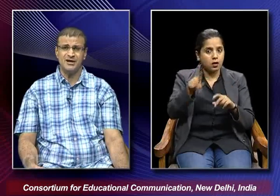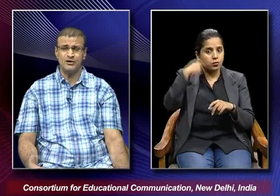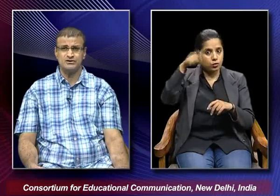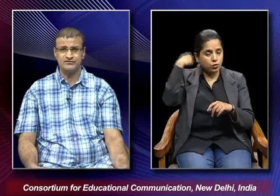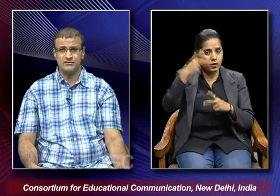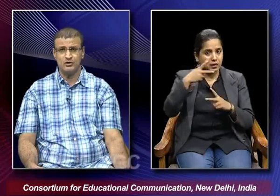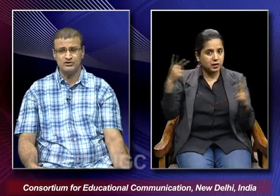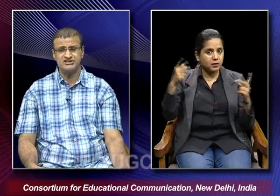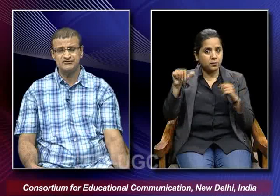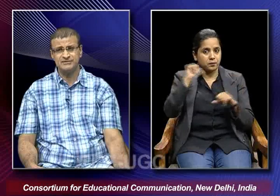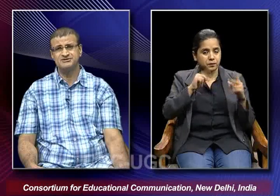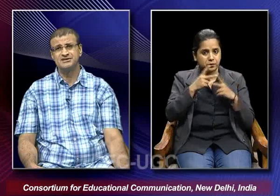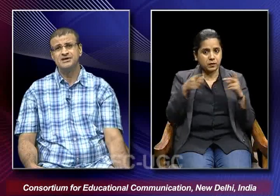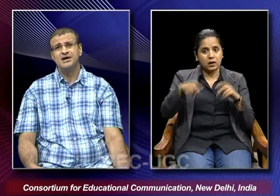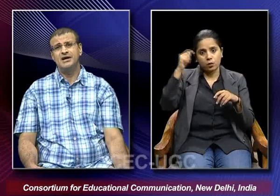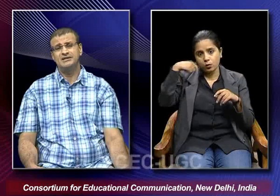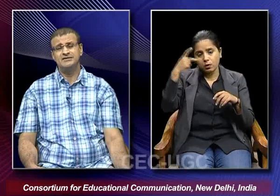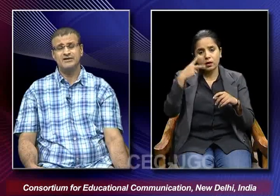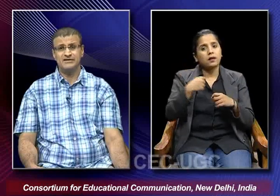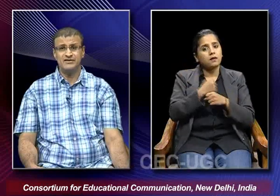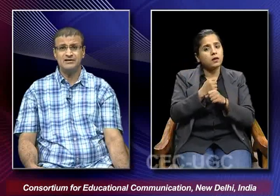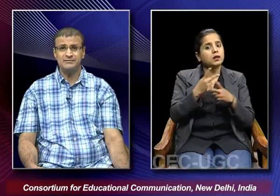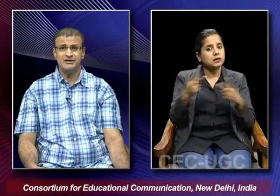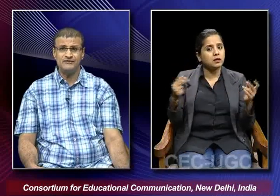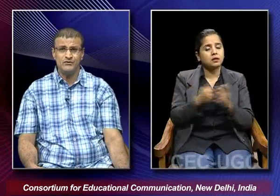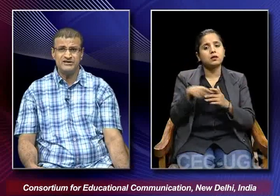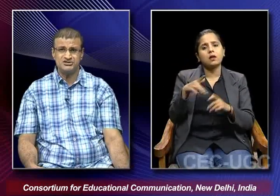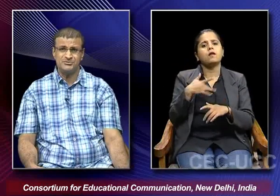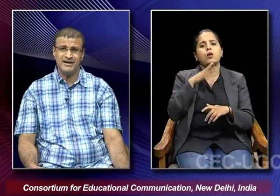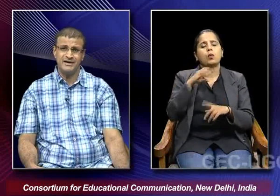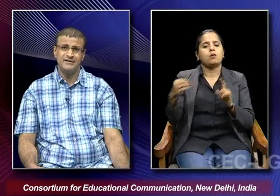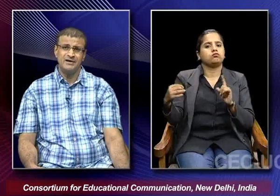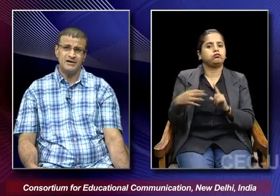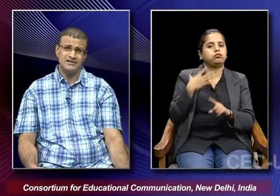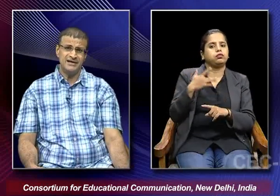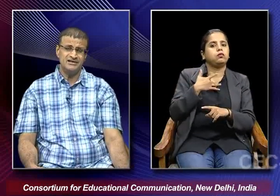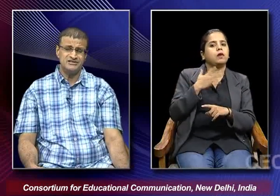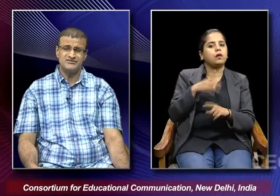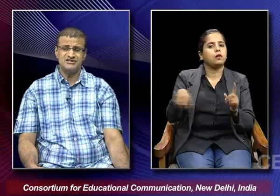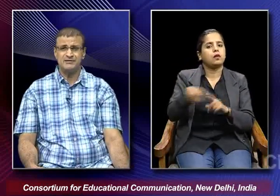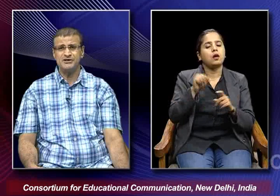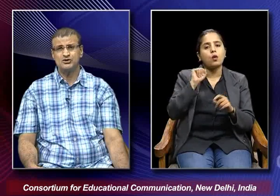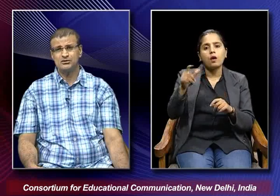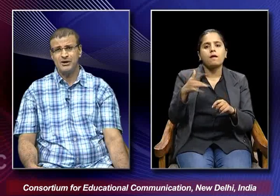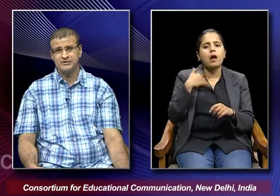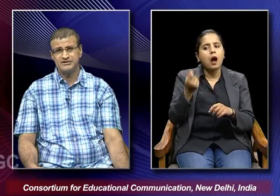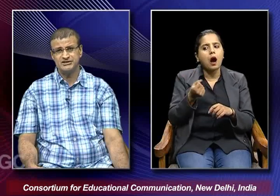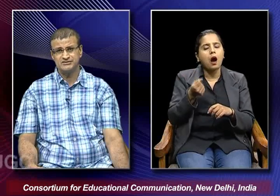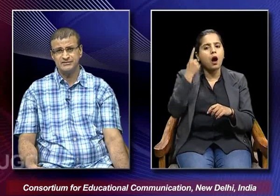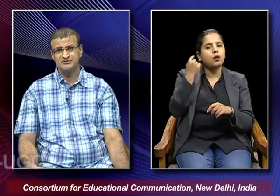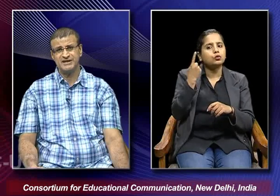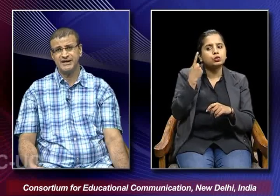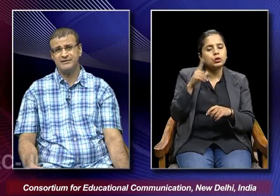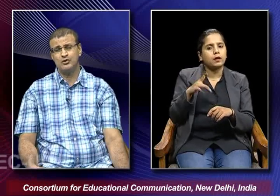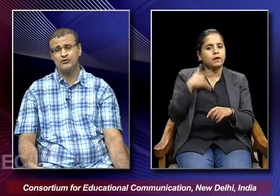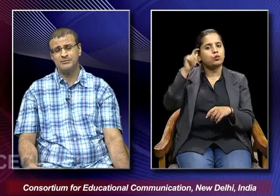cinema or or these films they will definitely be influenced by the ideals which are being talked about in these